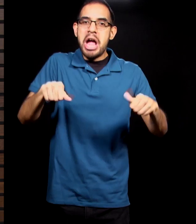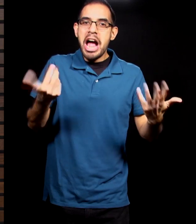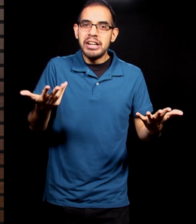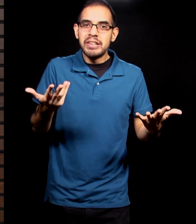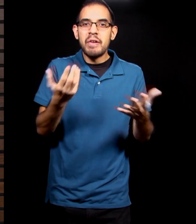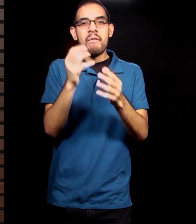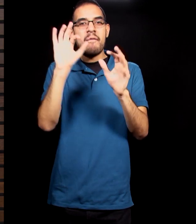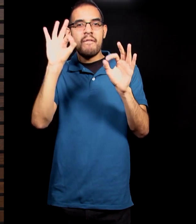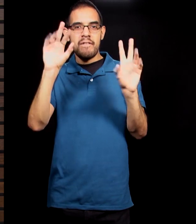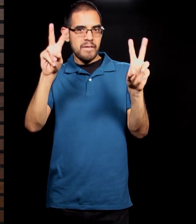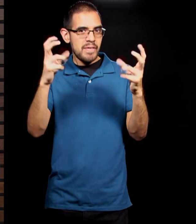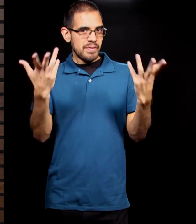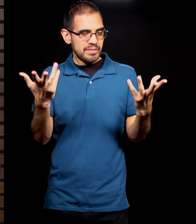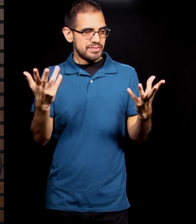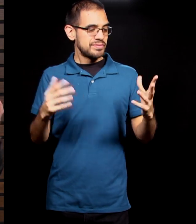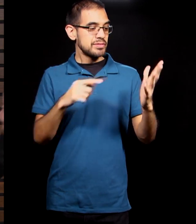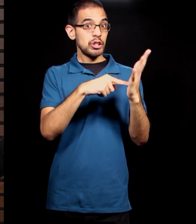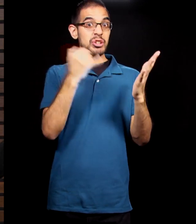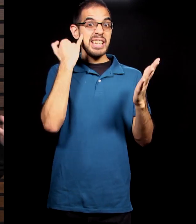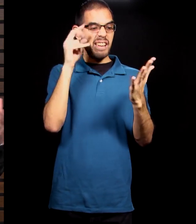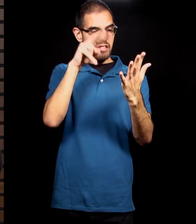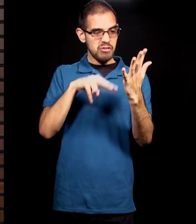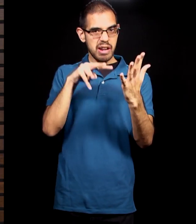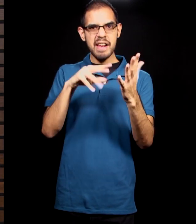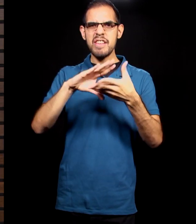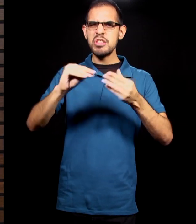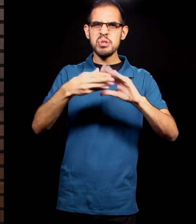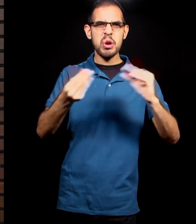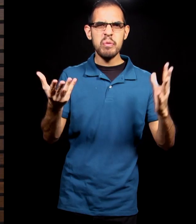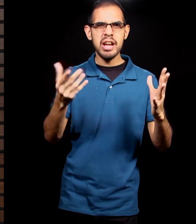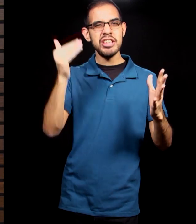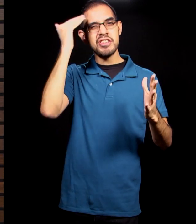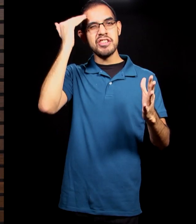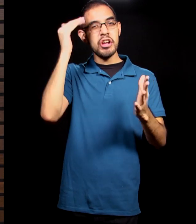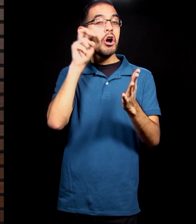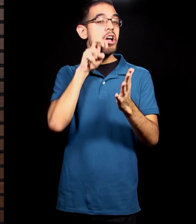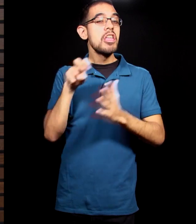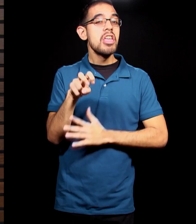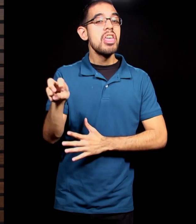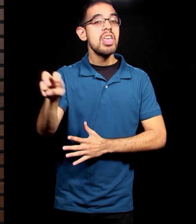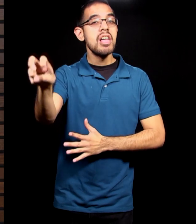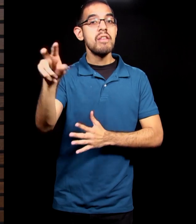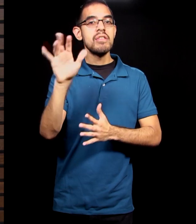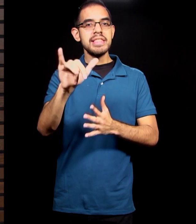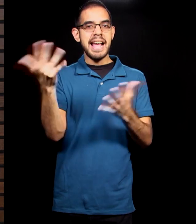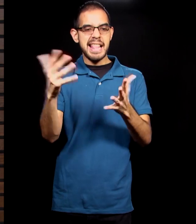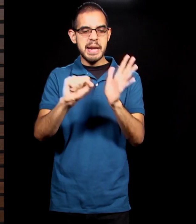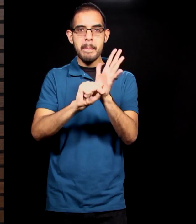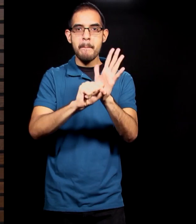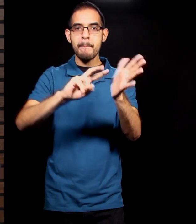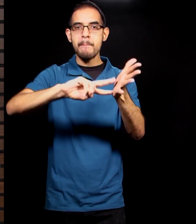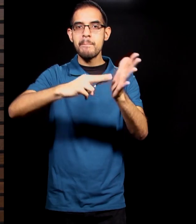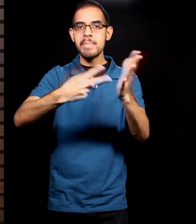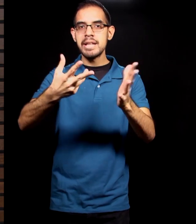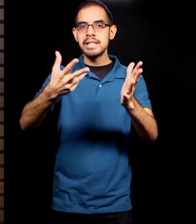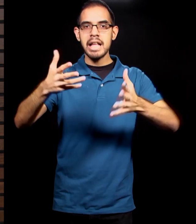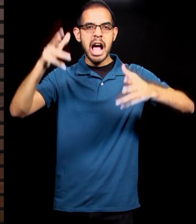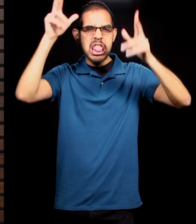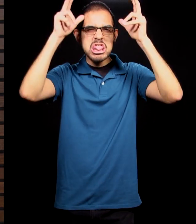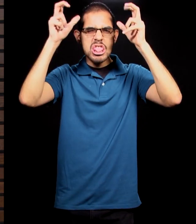that the serpent, and you may think, if you've never heard this story, what's going on here, we know that the serpent is symbolic of the devil. It's our adversary, the enemy, Satan.